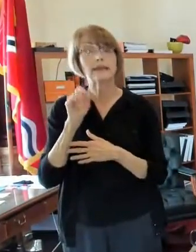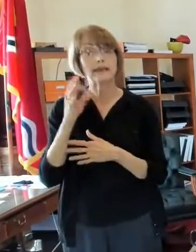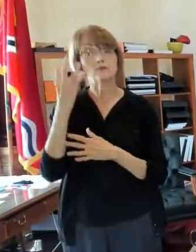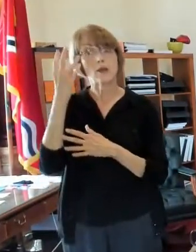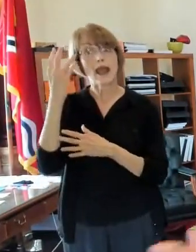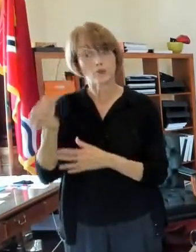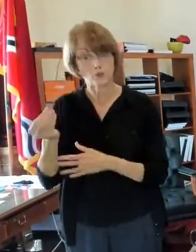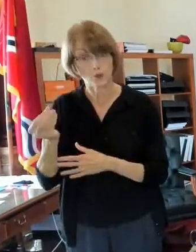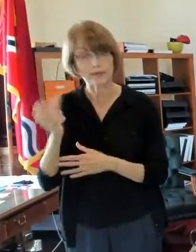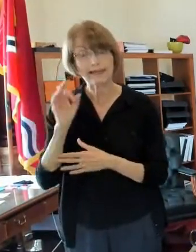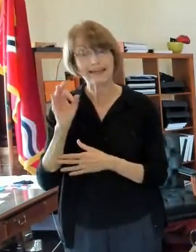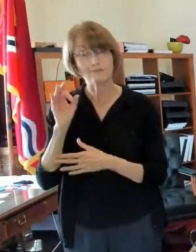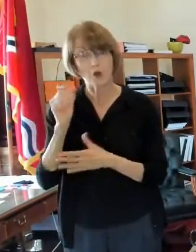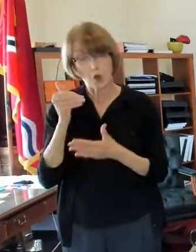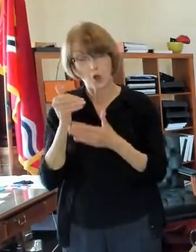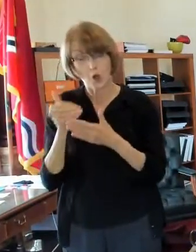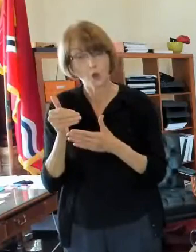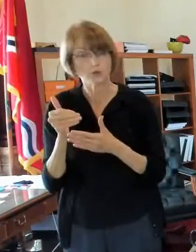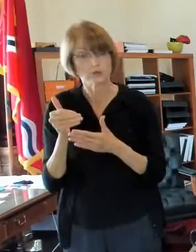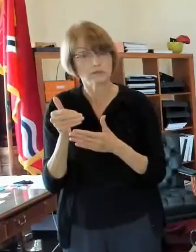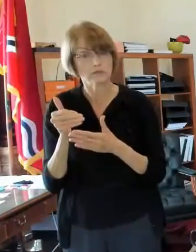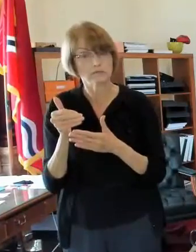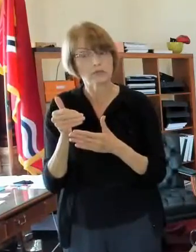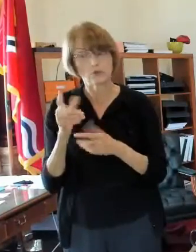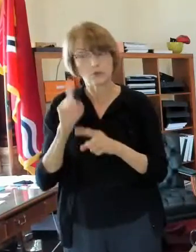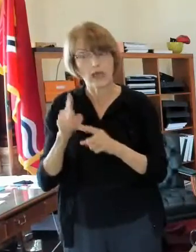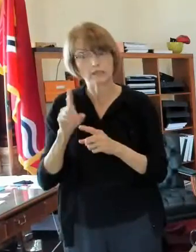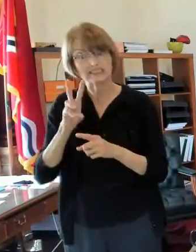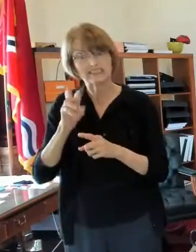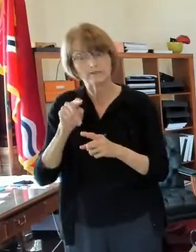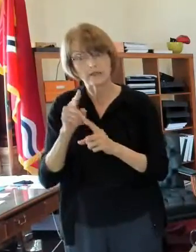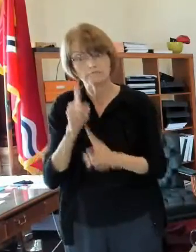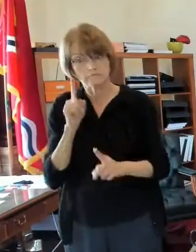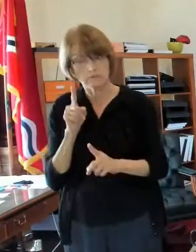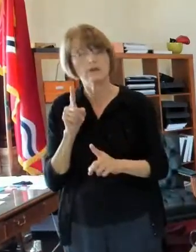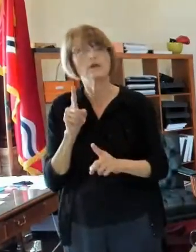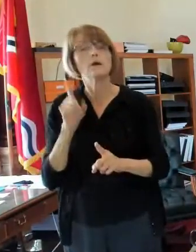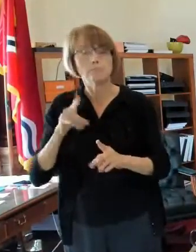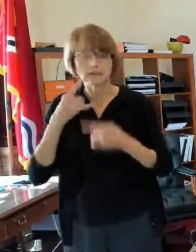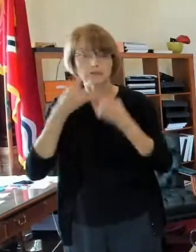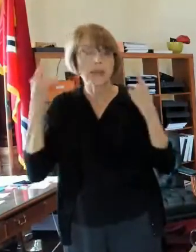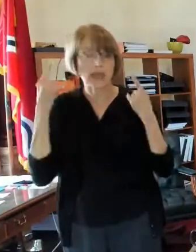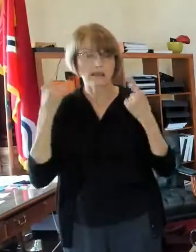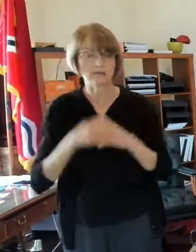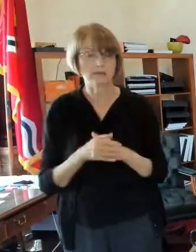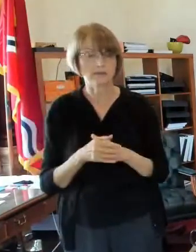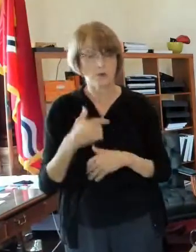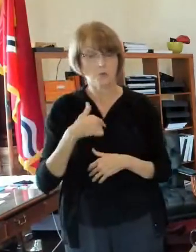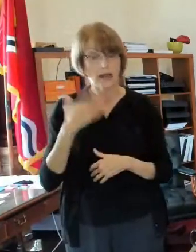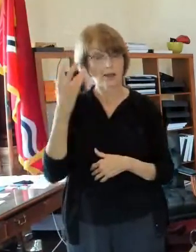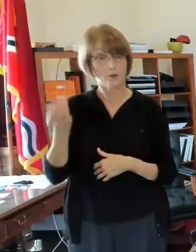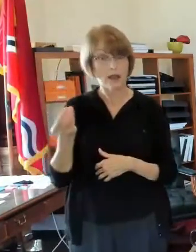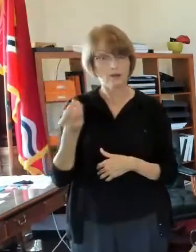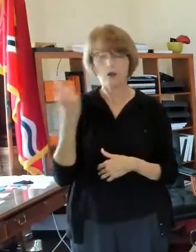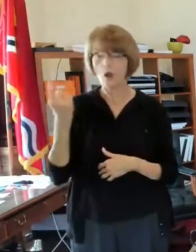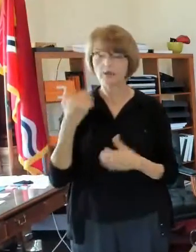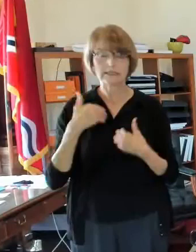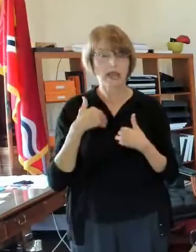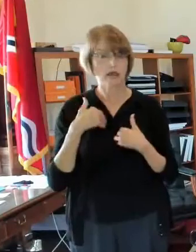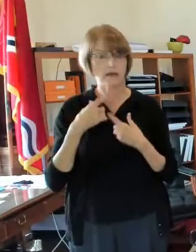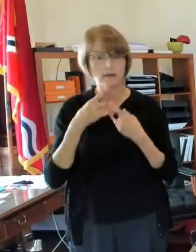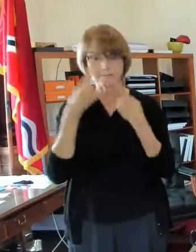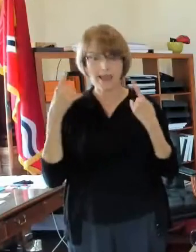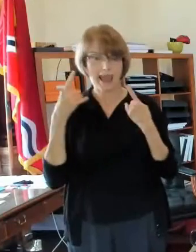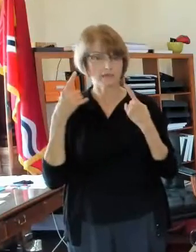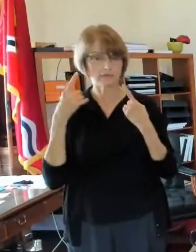you're going to be within six feet of somebody so you know when i go out i always have my mask